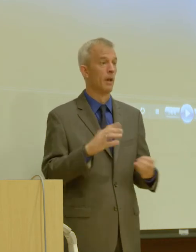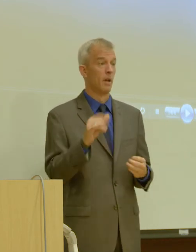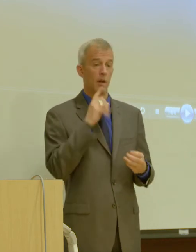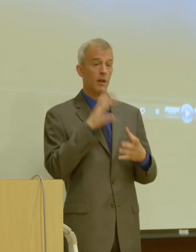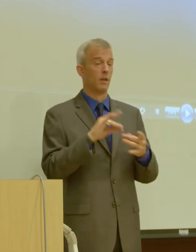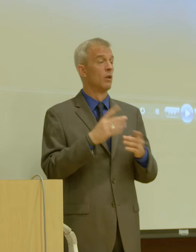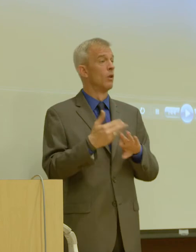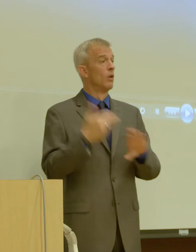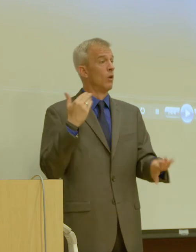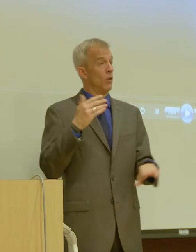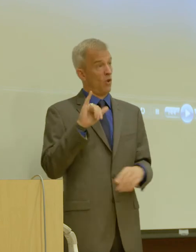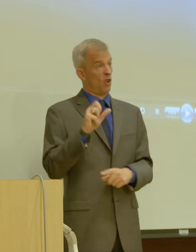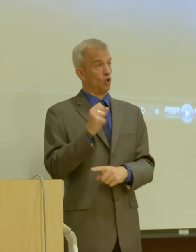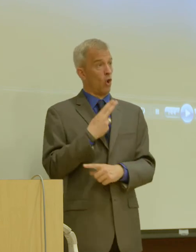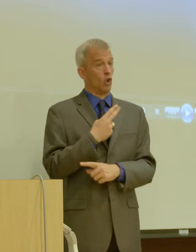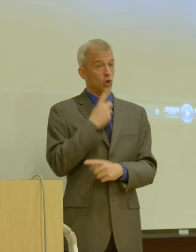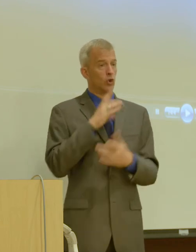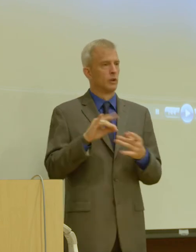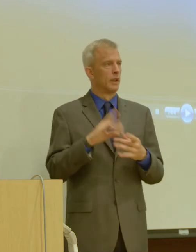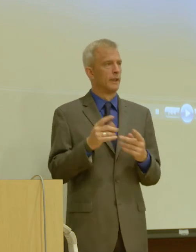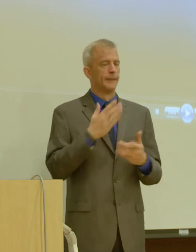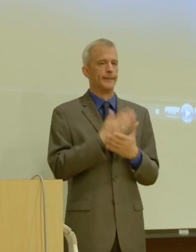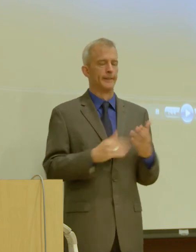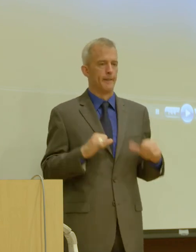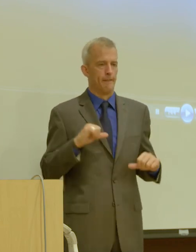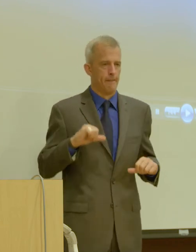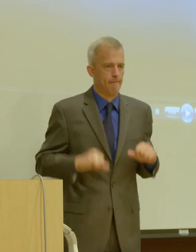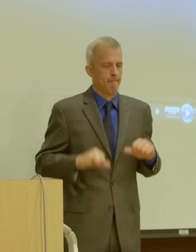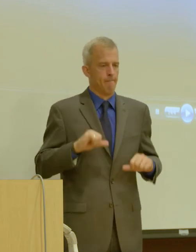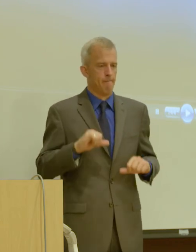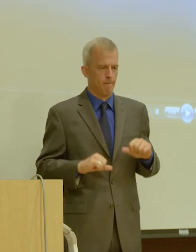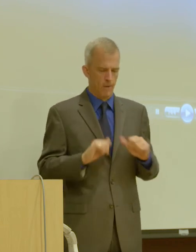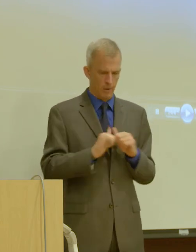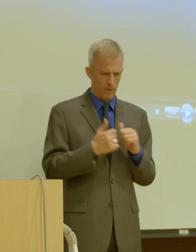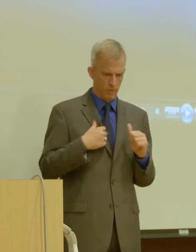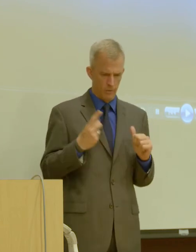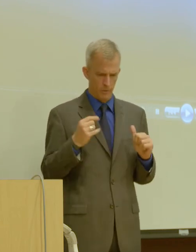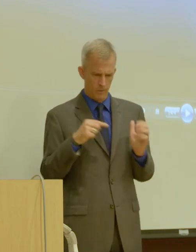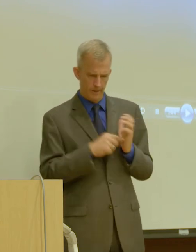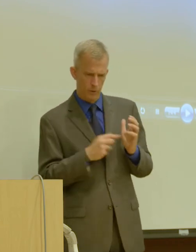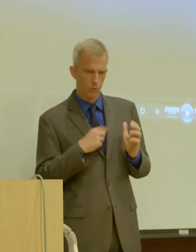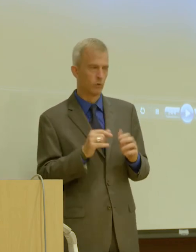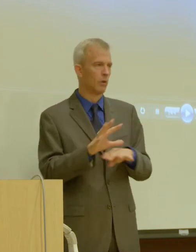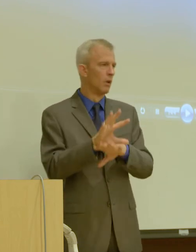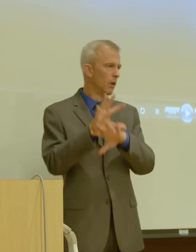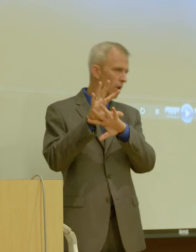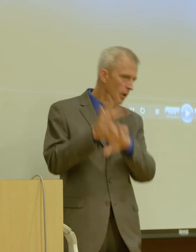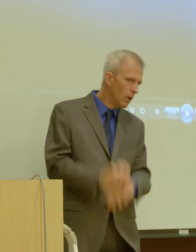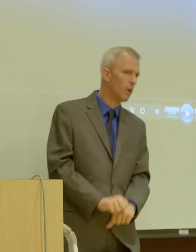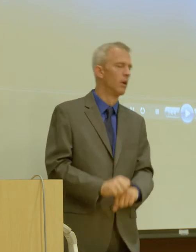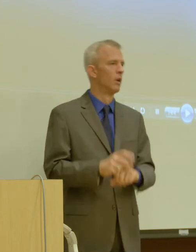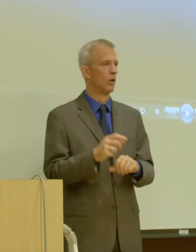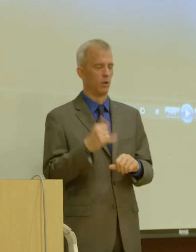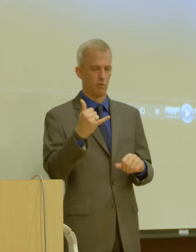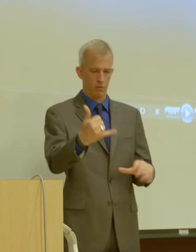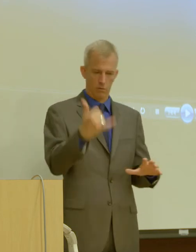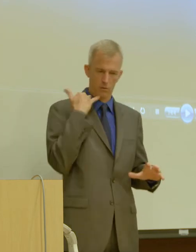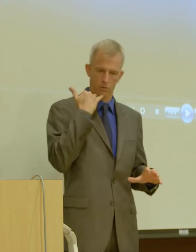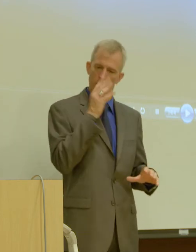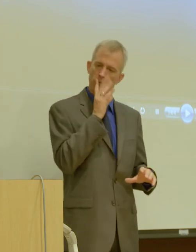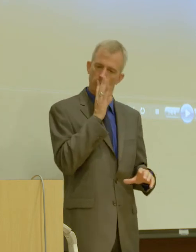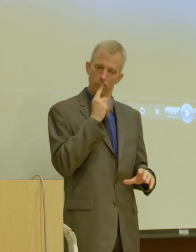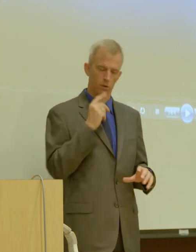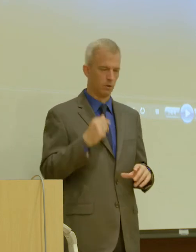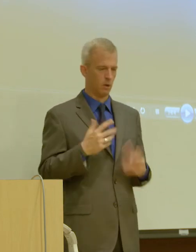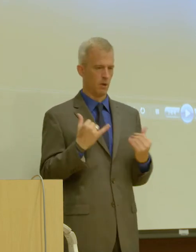Josh, um, there, you know, there's some apprehension on how am I gonna do this? This is a new form. We've been so used to taking, uh, calls and now I'm introducing a new